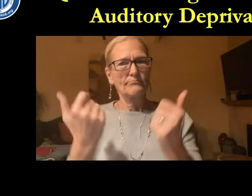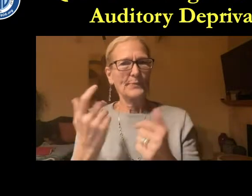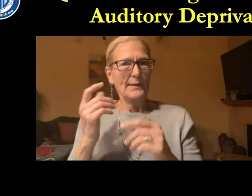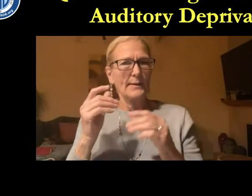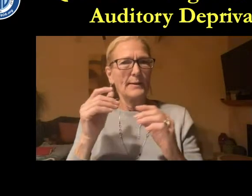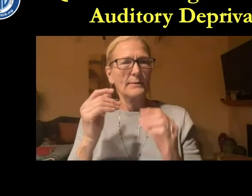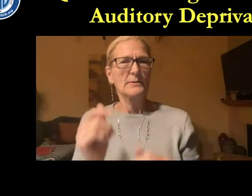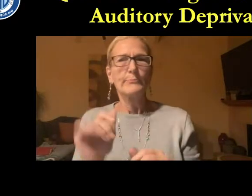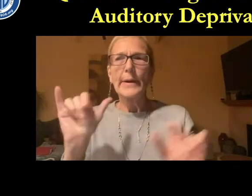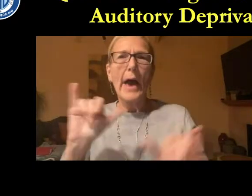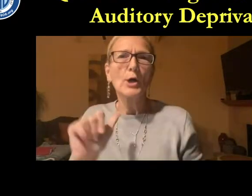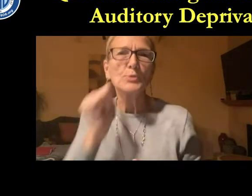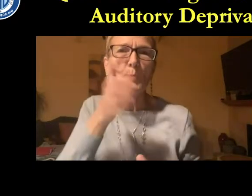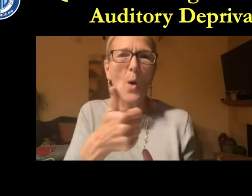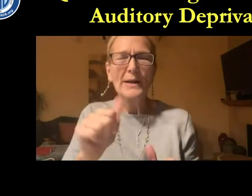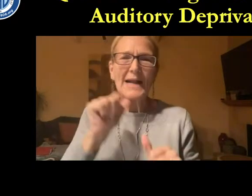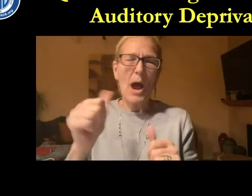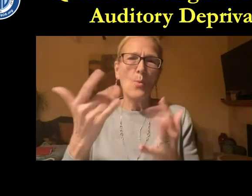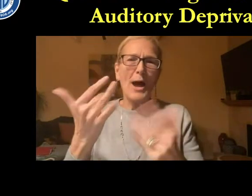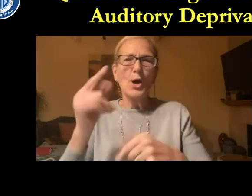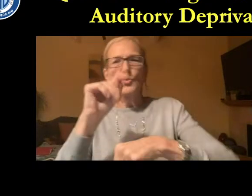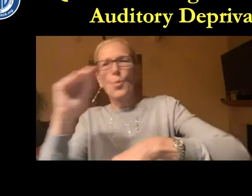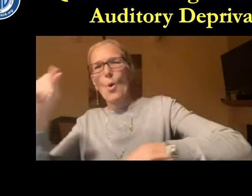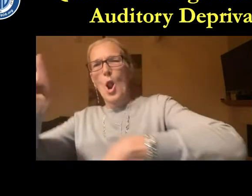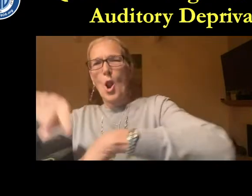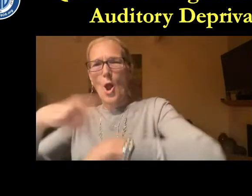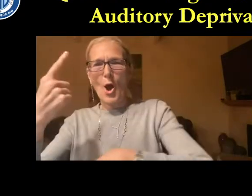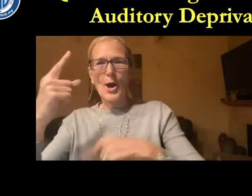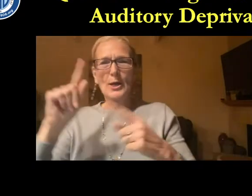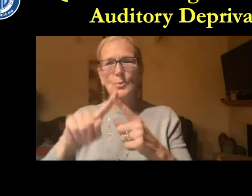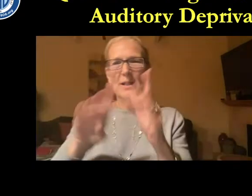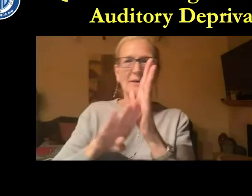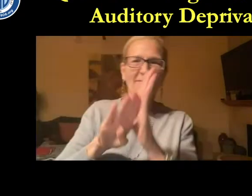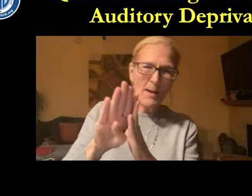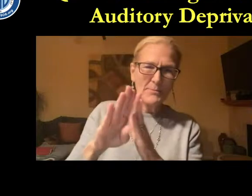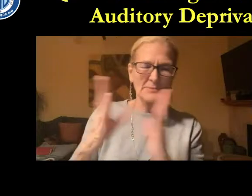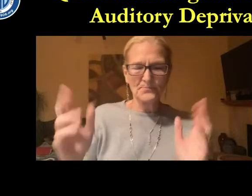direction i will reach out to university programs